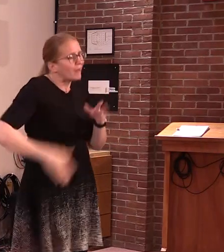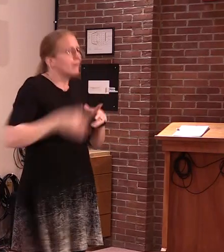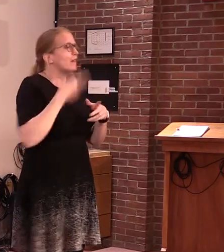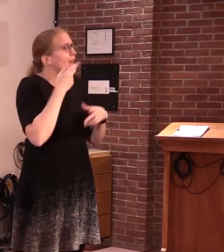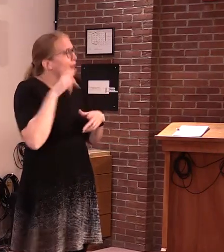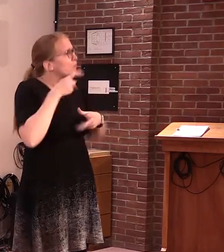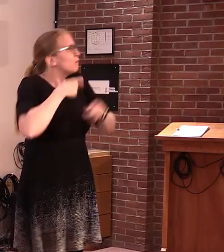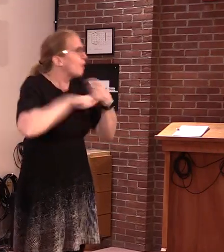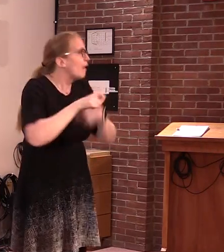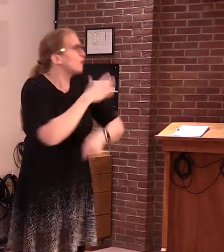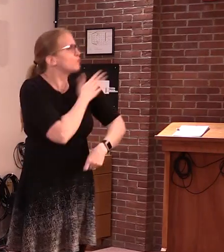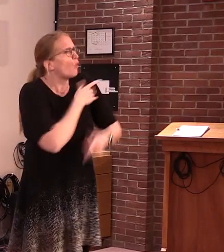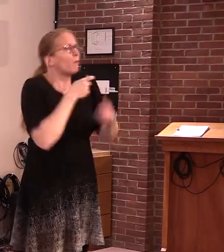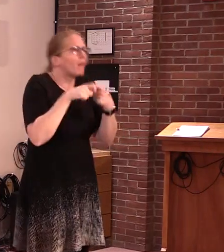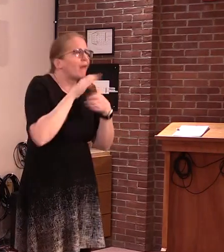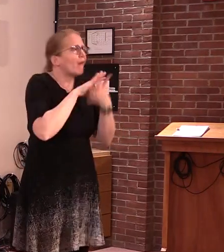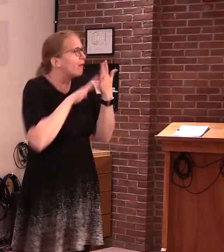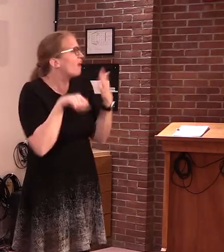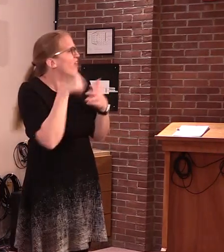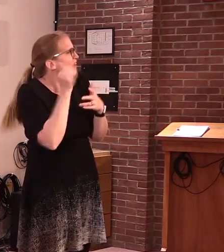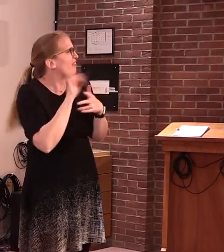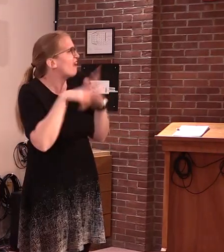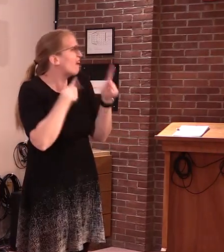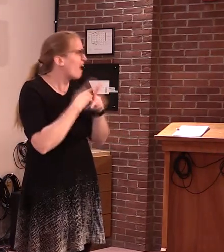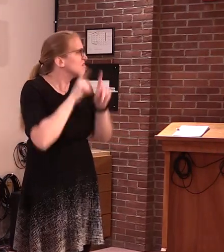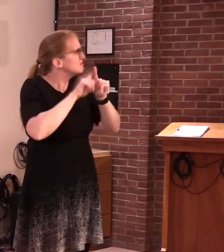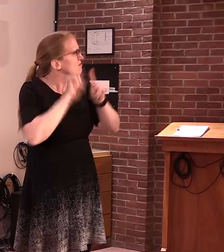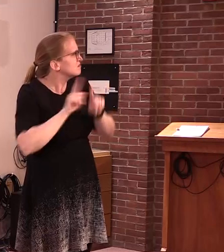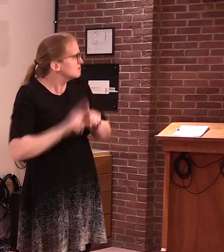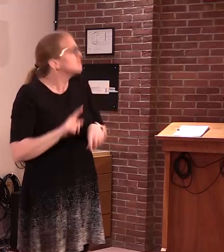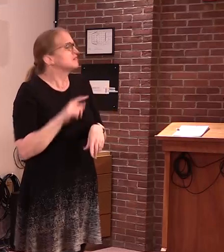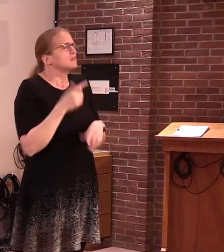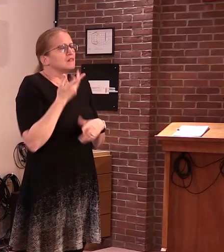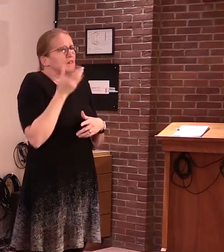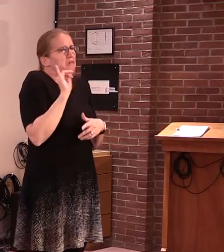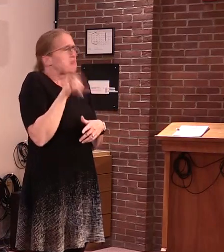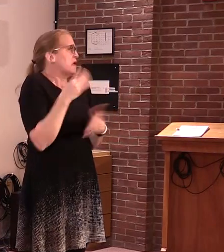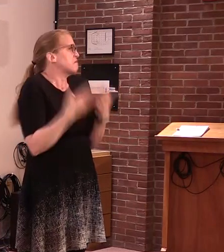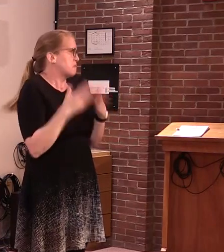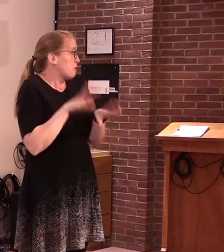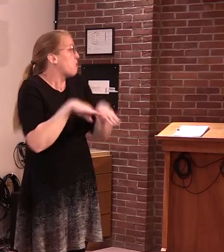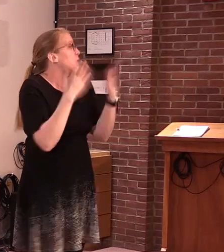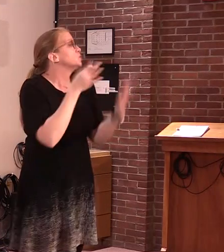Although we have had encouraging results in the past few weeks,